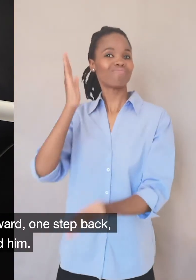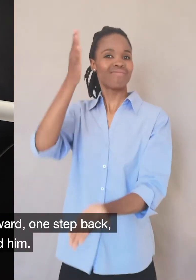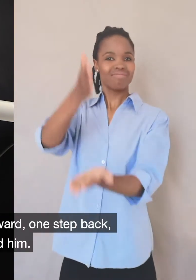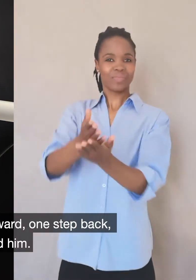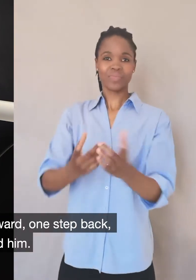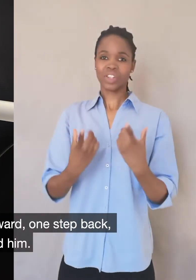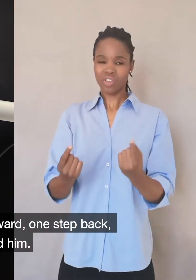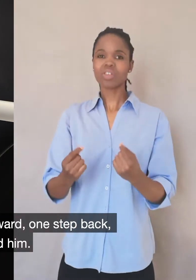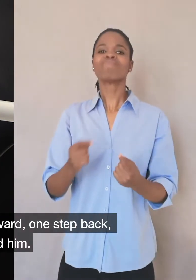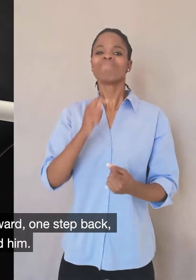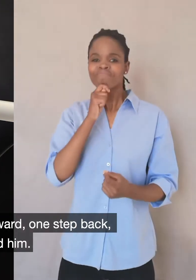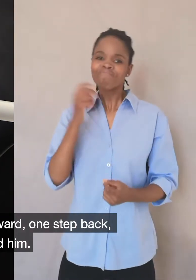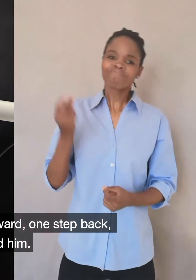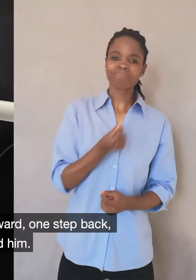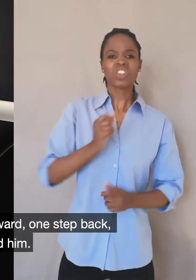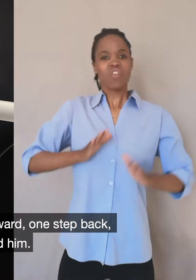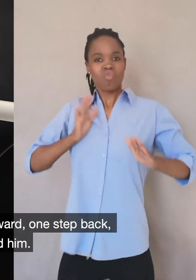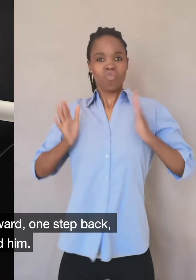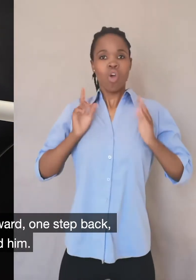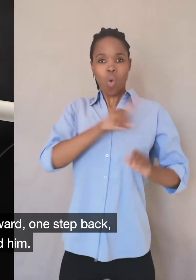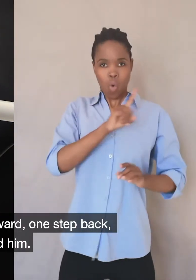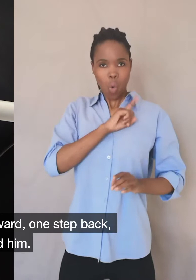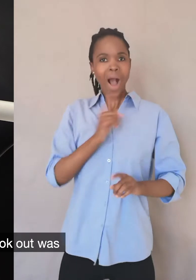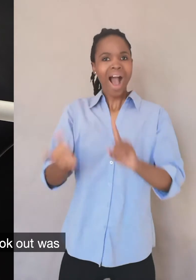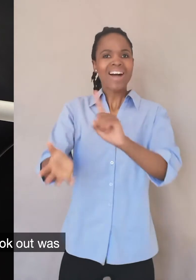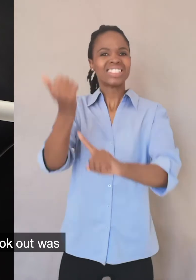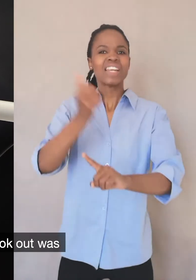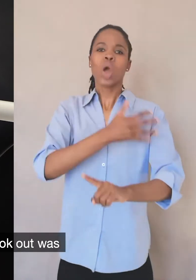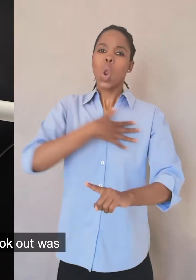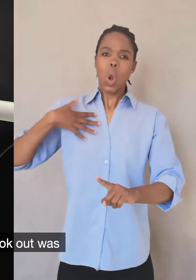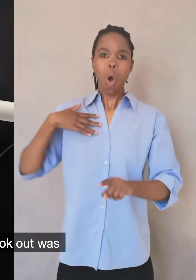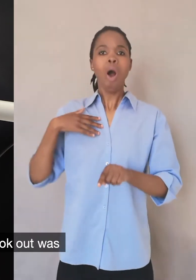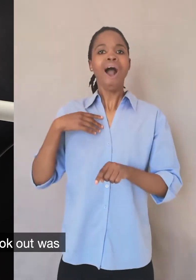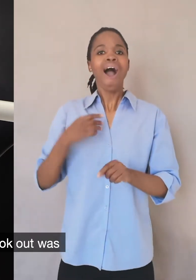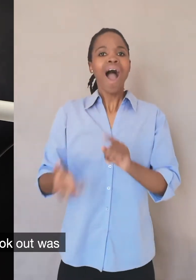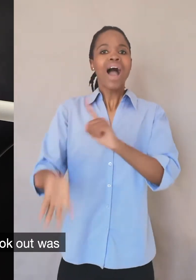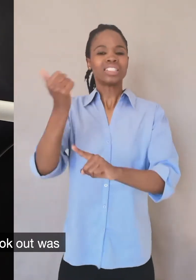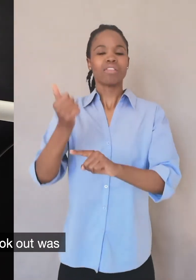it was two steps forward, one step back. And that's what killed him. And another point that I took out was